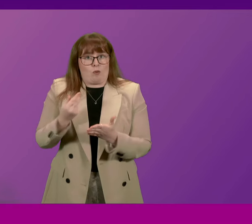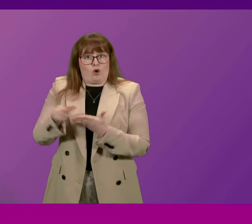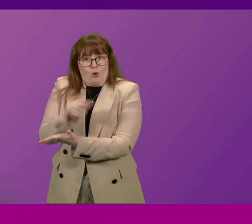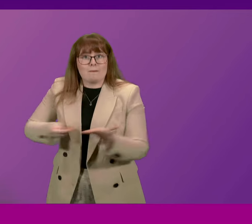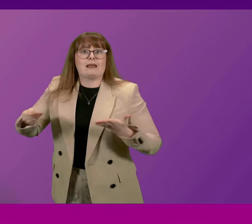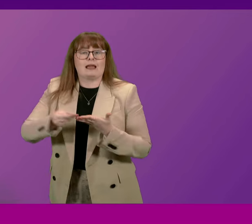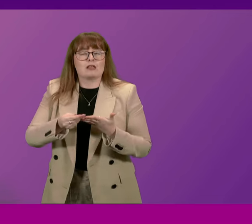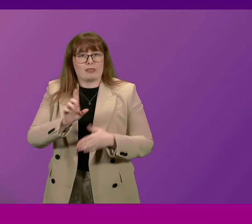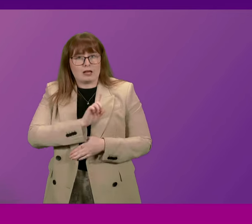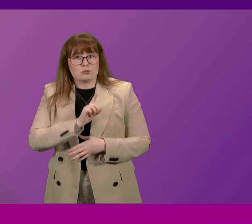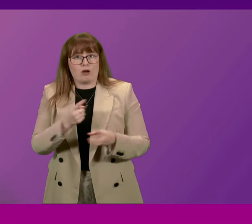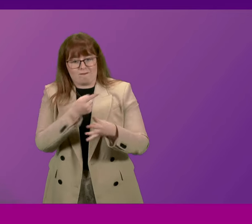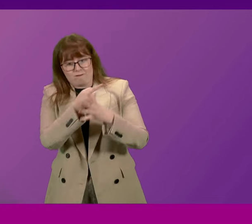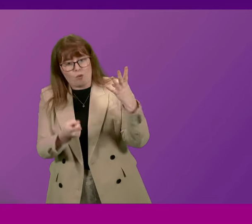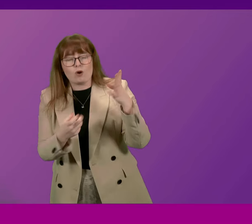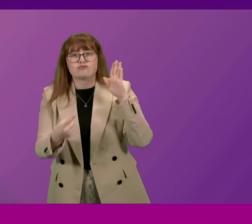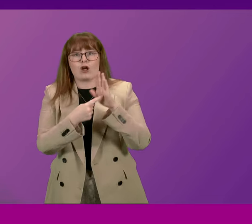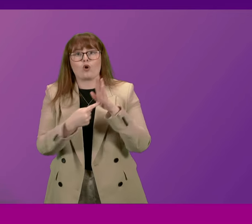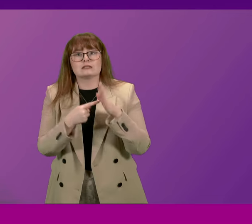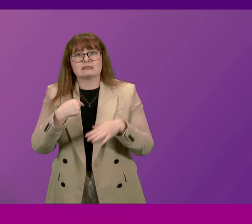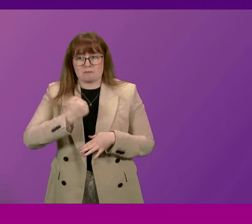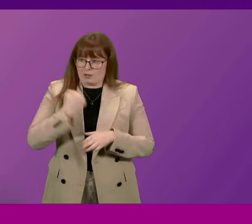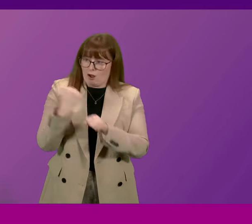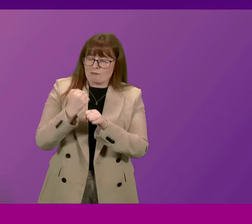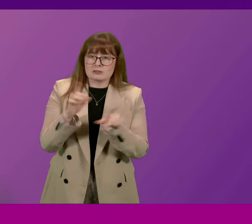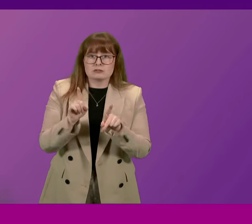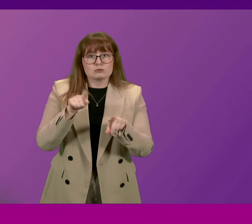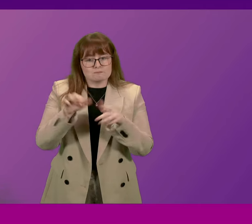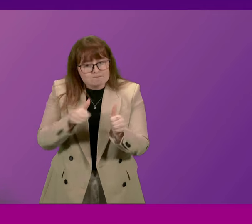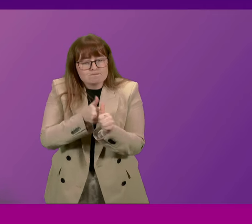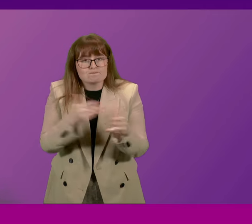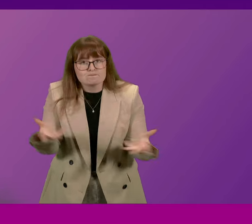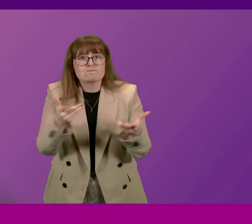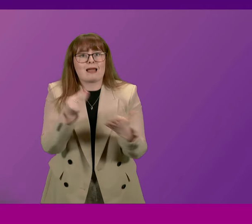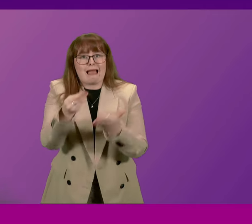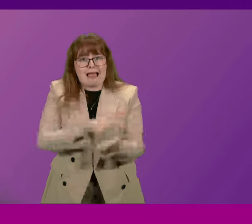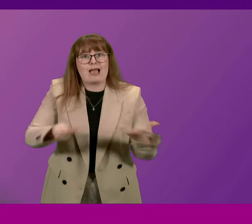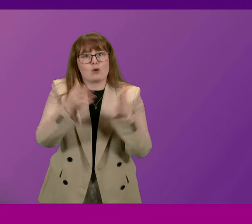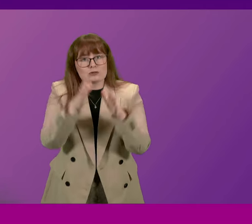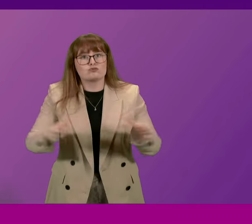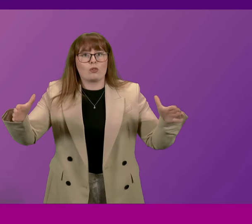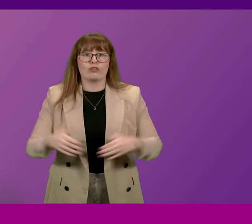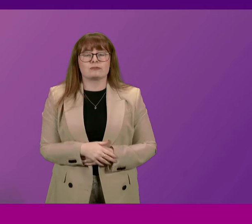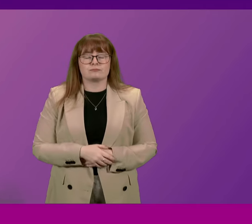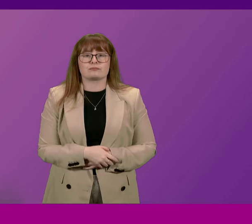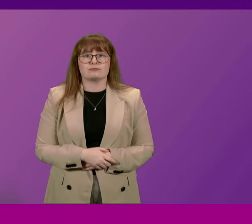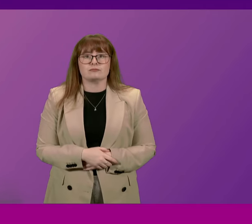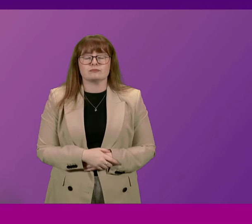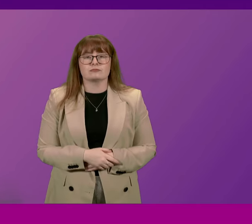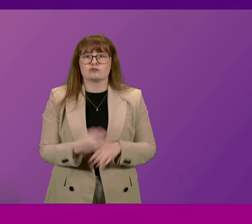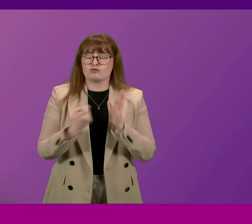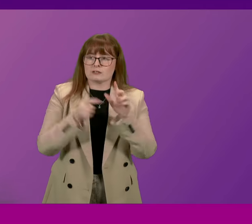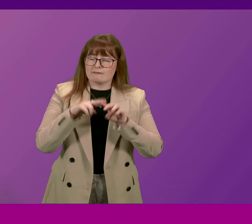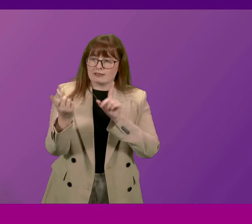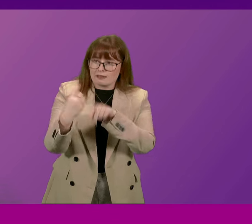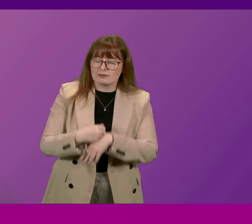which is why one of the four priorities of my government is the supporting and nurturing of economic growth. Thank Finlay. Thank